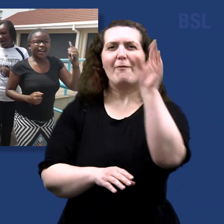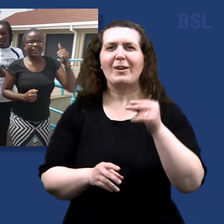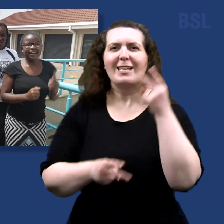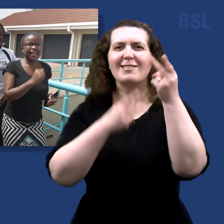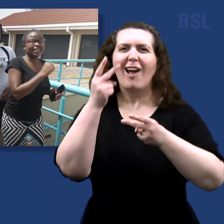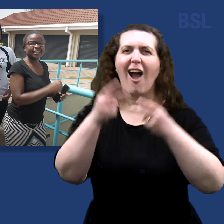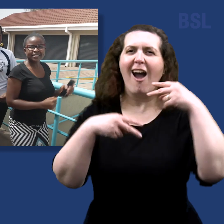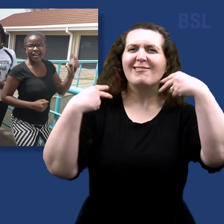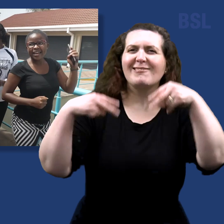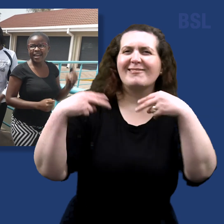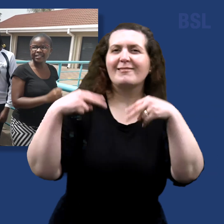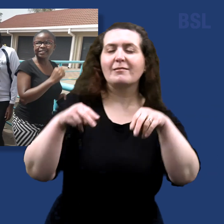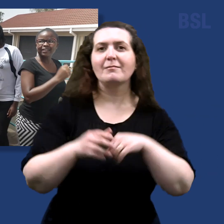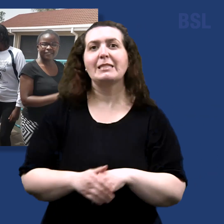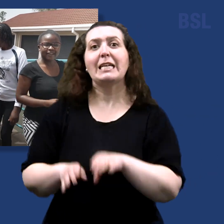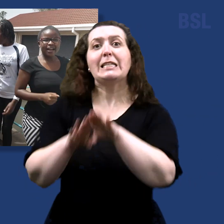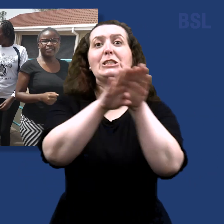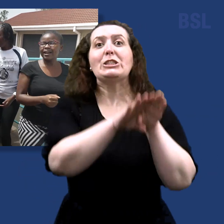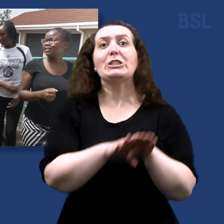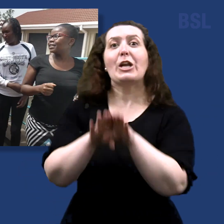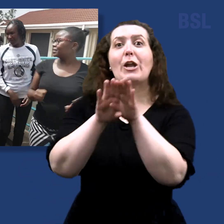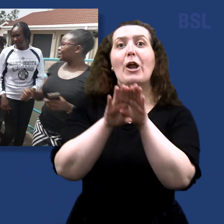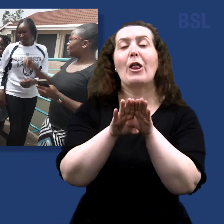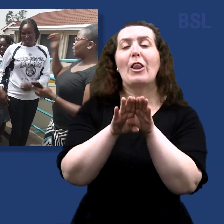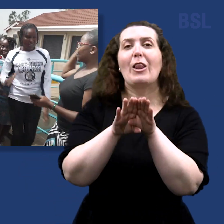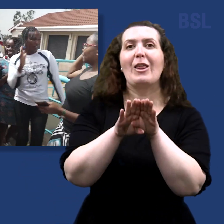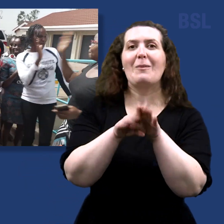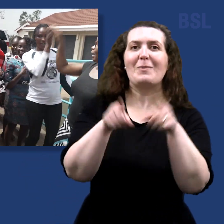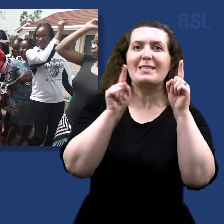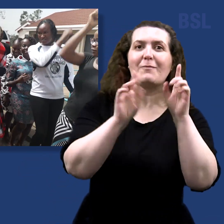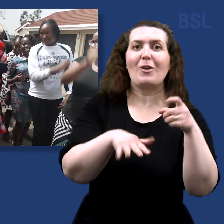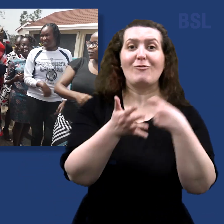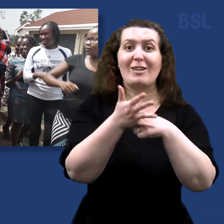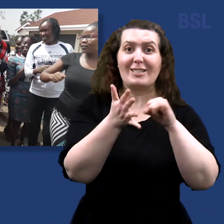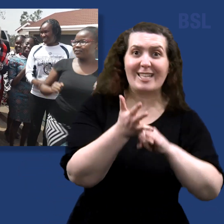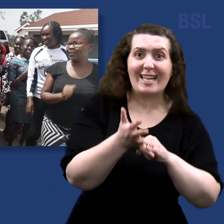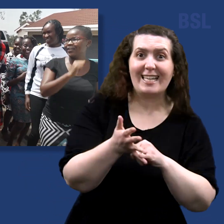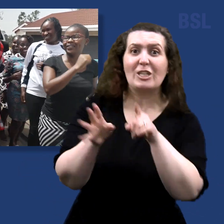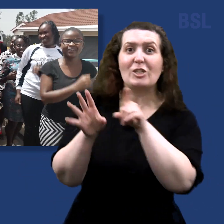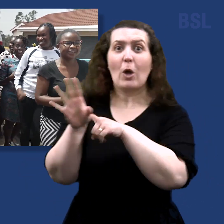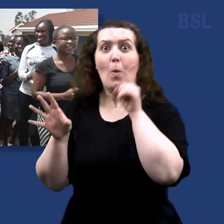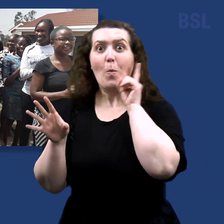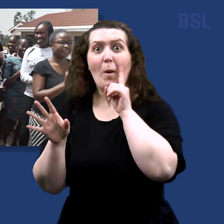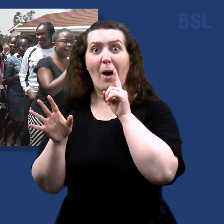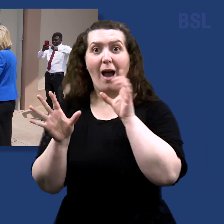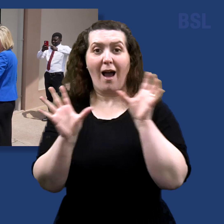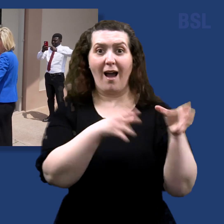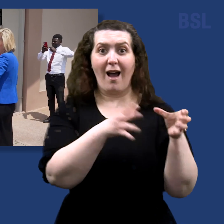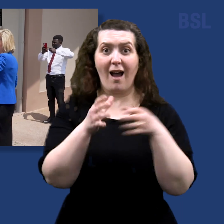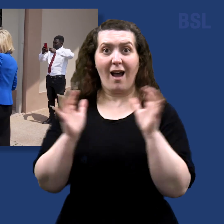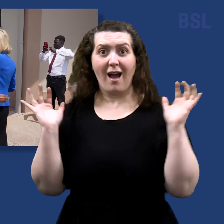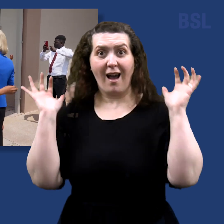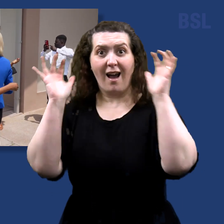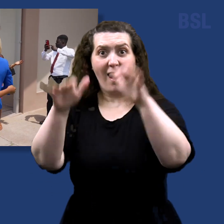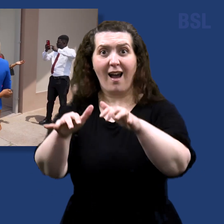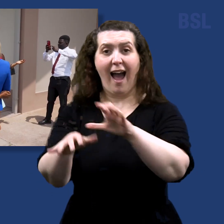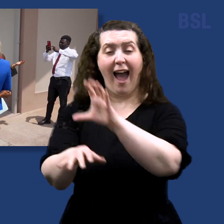The General Presidents of the Relief Society and Young Women Organizations visited Central and Eastern Africa in early